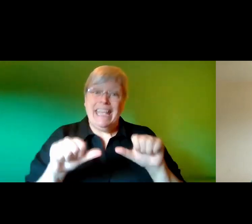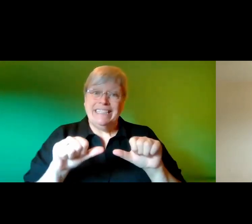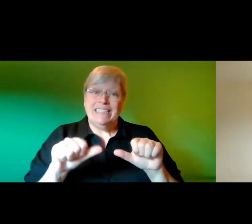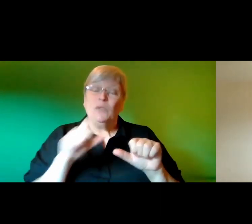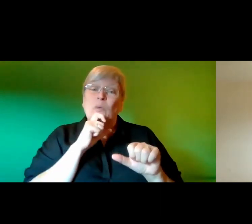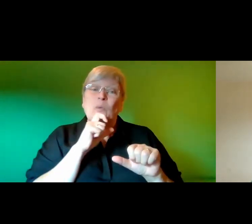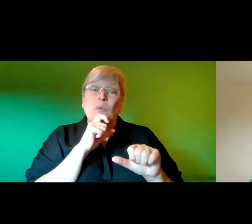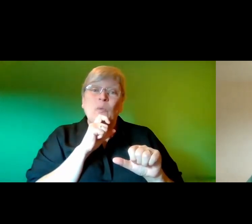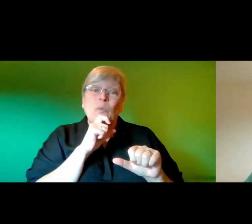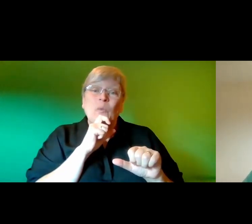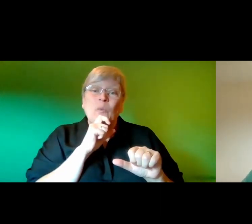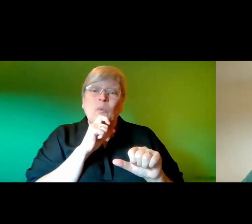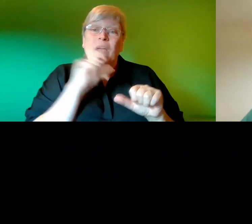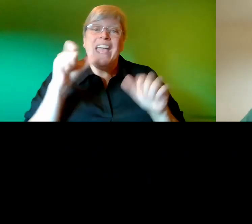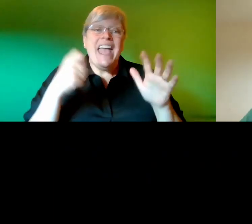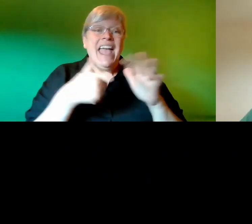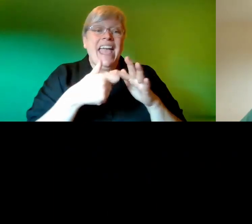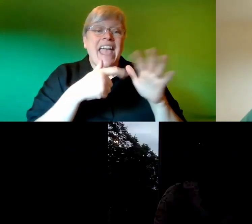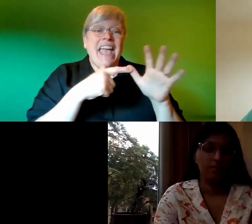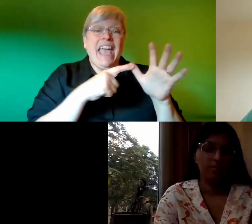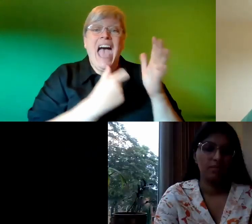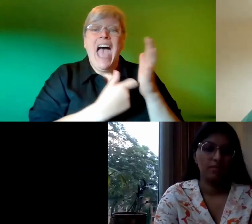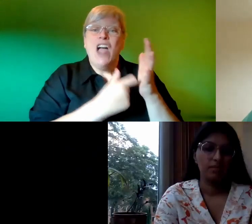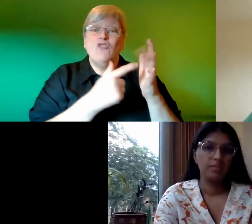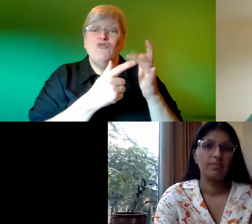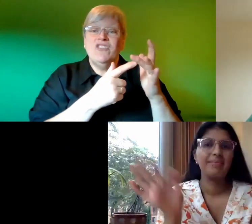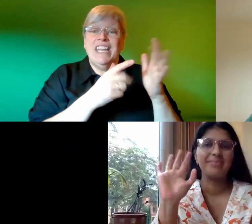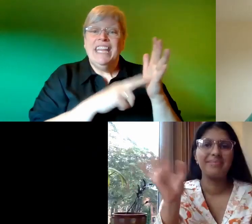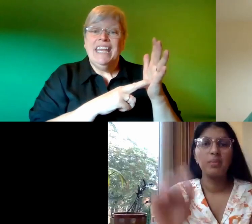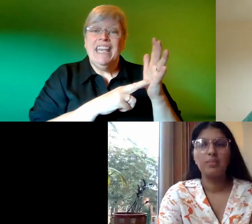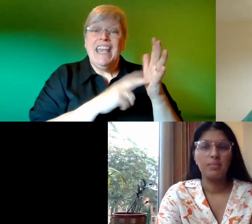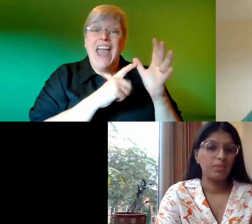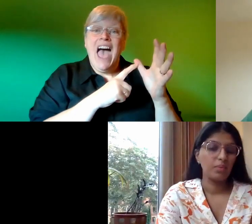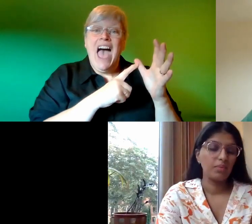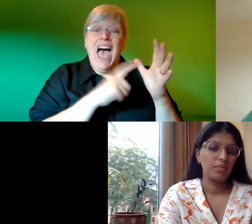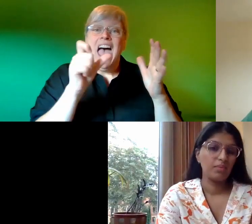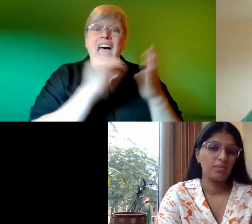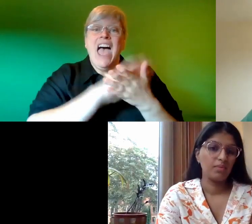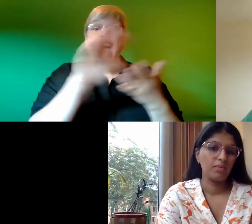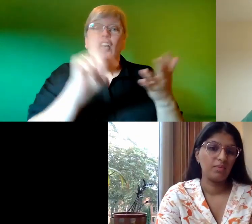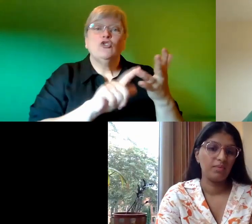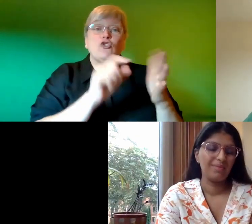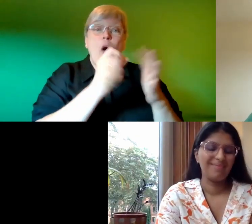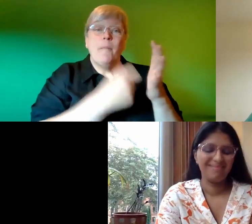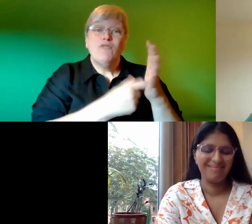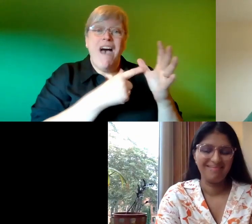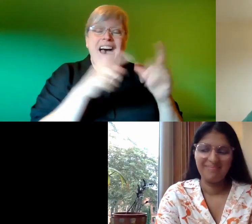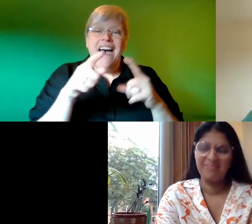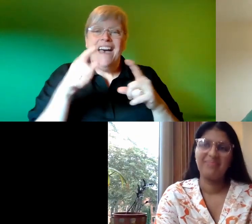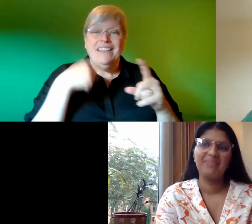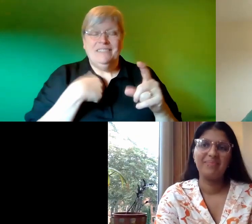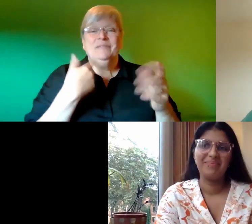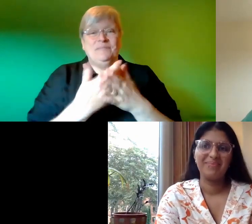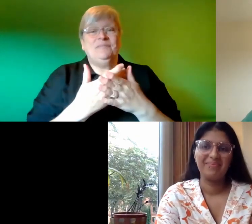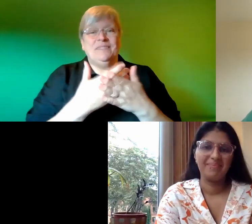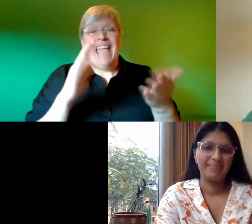uh karina chopra um and again I really enjoyed um the haiku and the piece